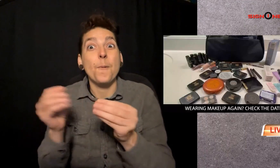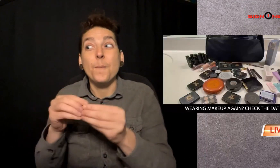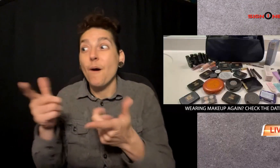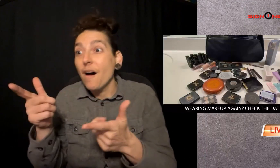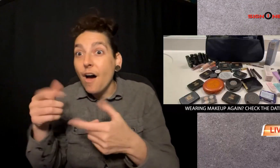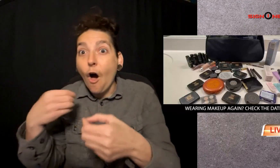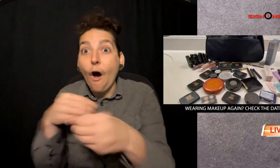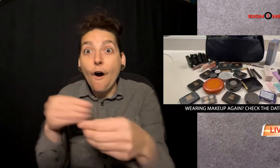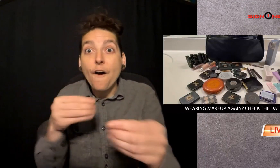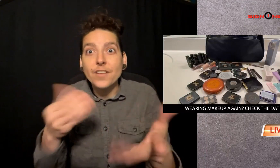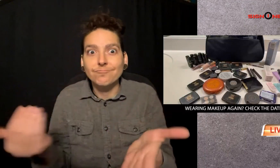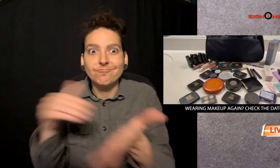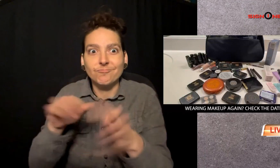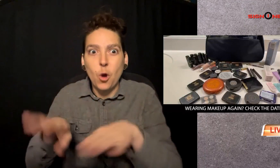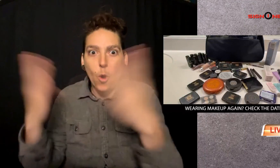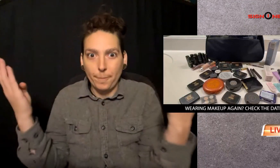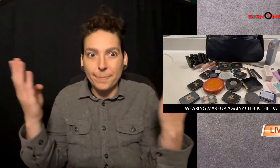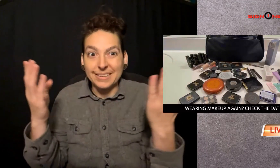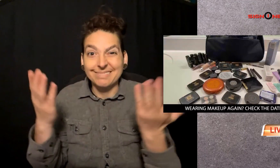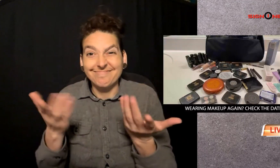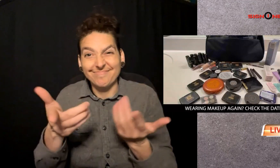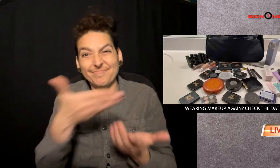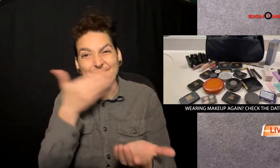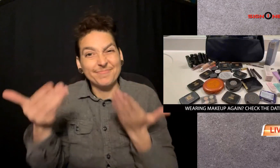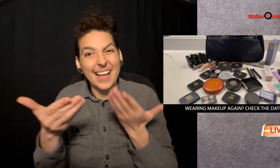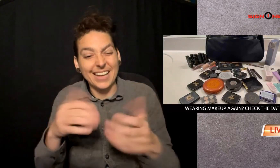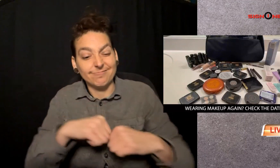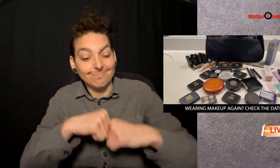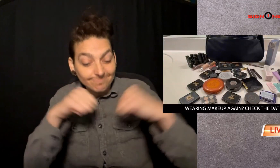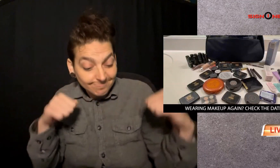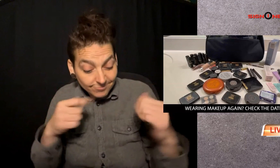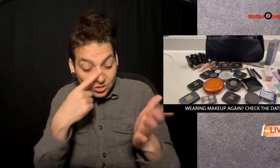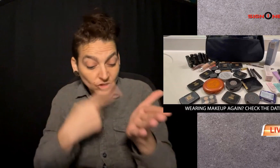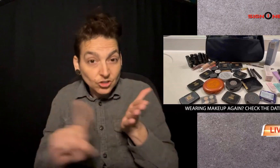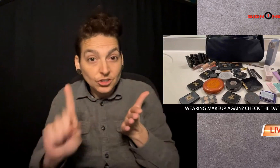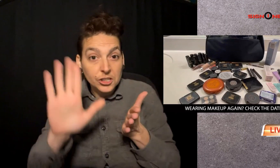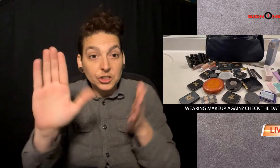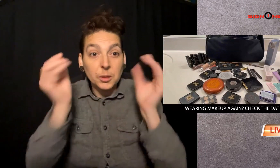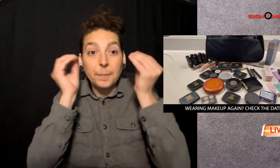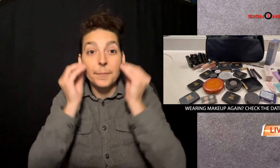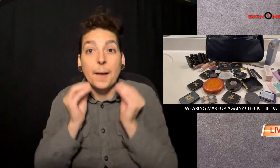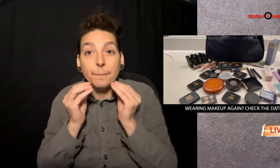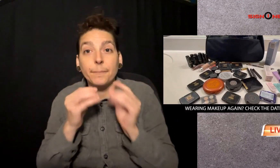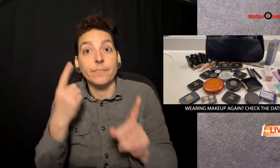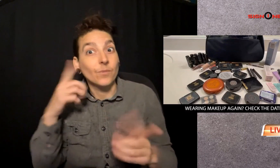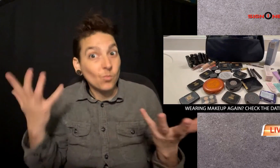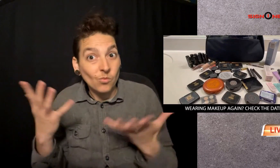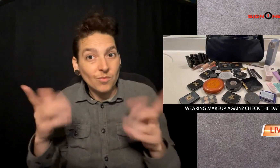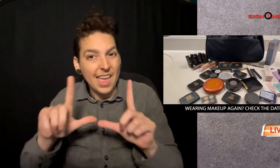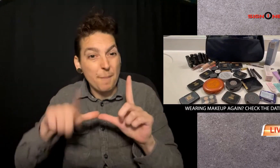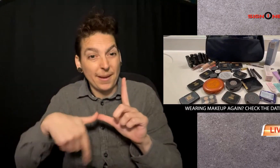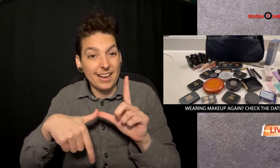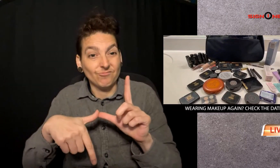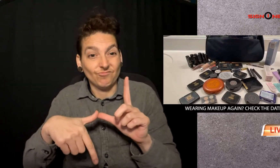more offices reopen, you may want to check your makeup bag for expired cosmetics